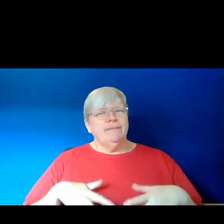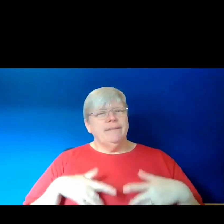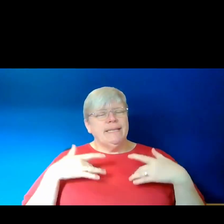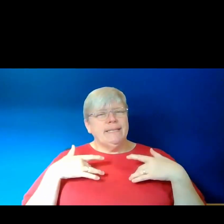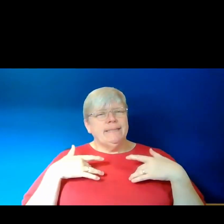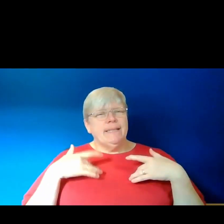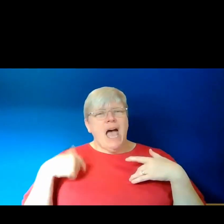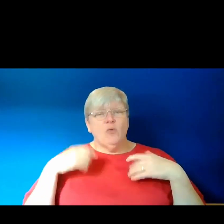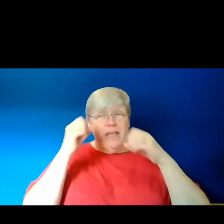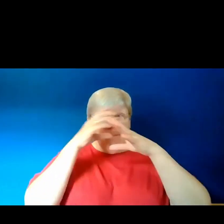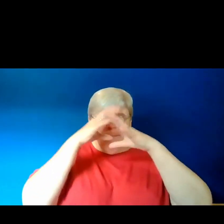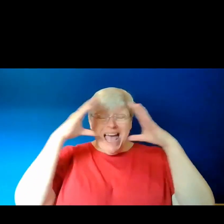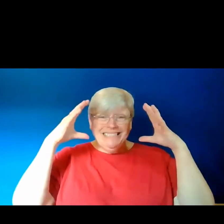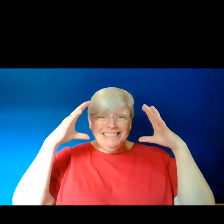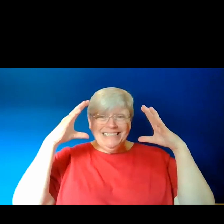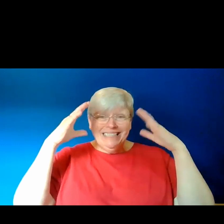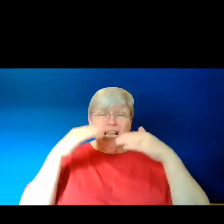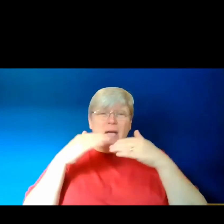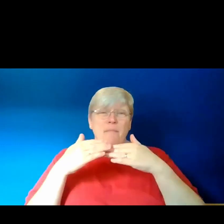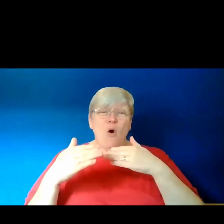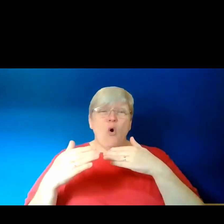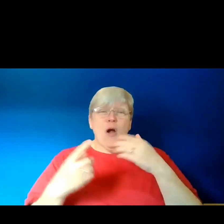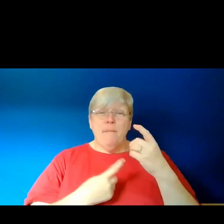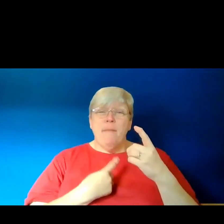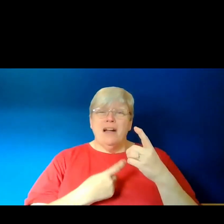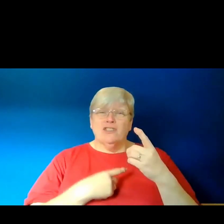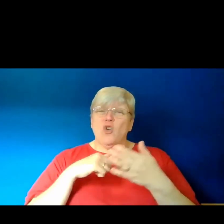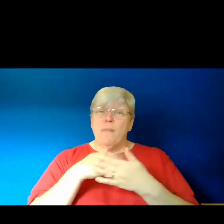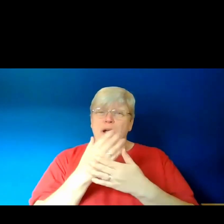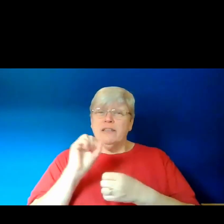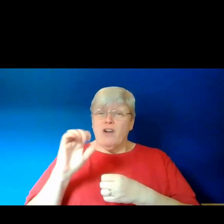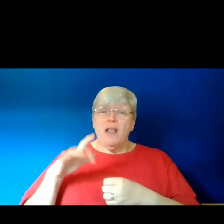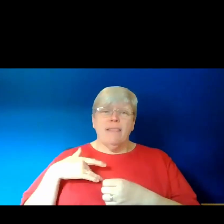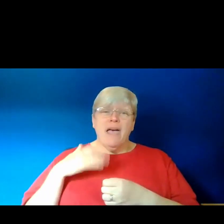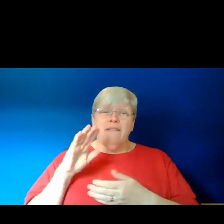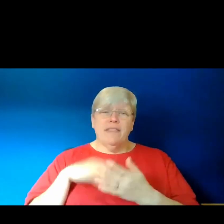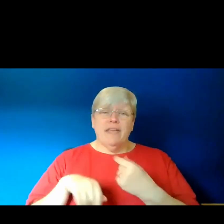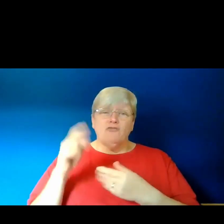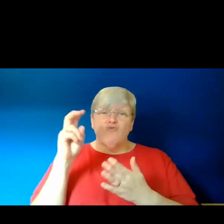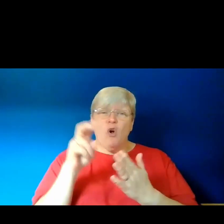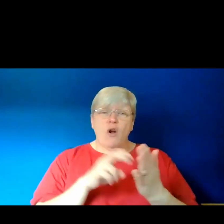imagining more intimate and personal parts of her life than are recorded.